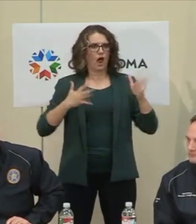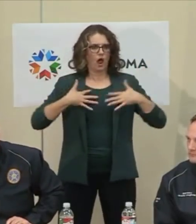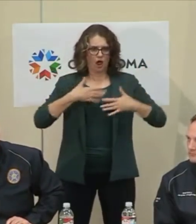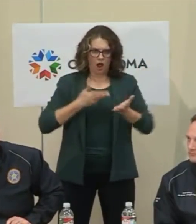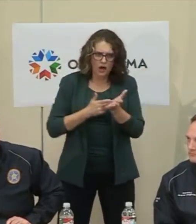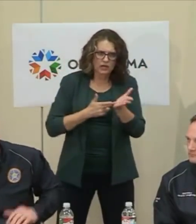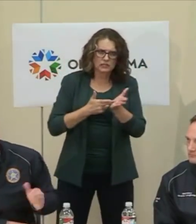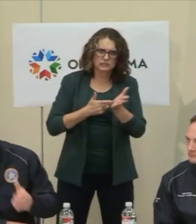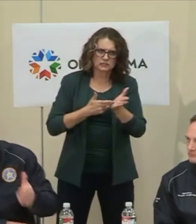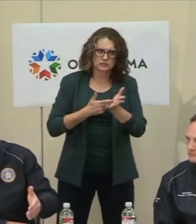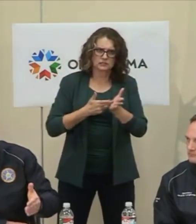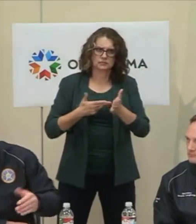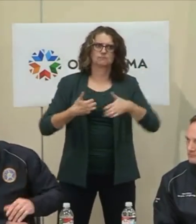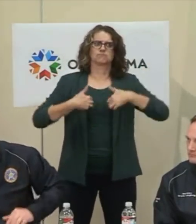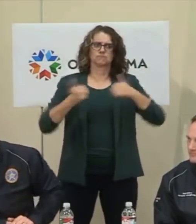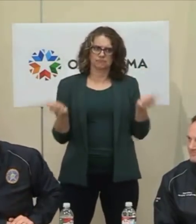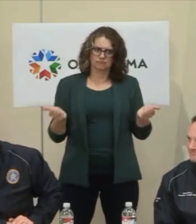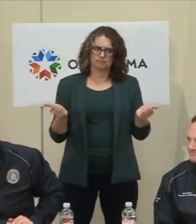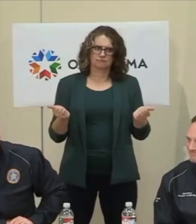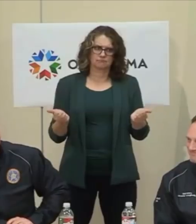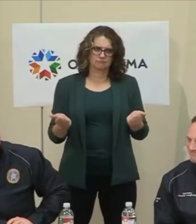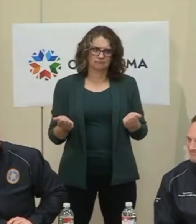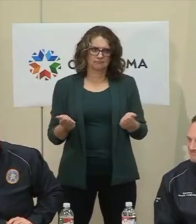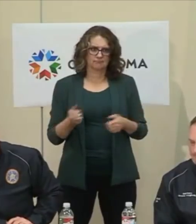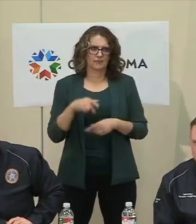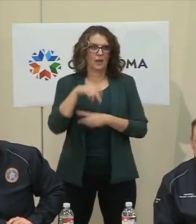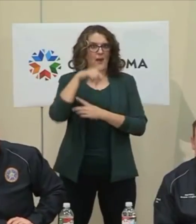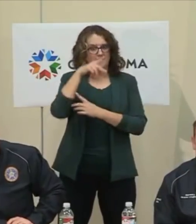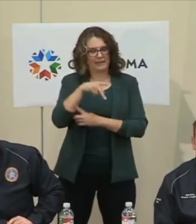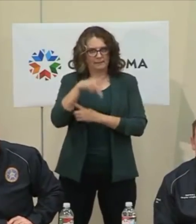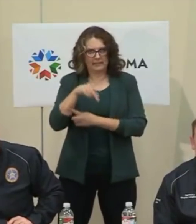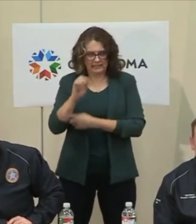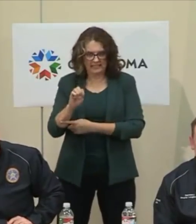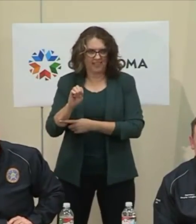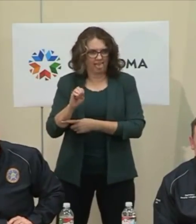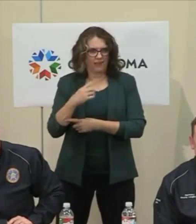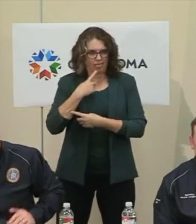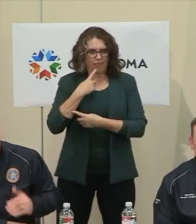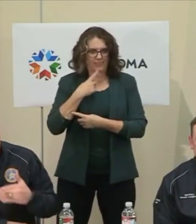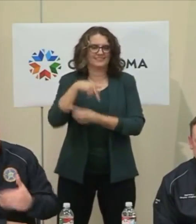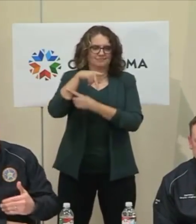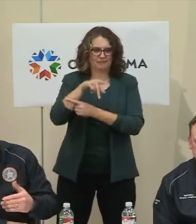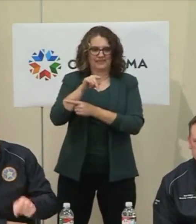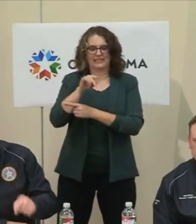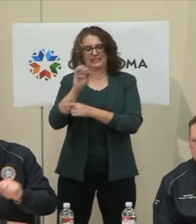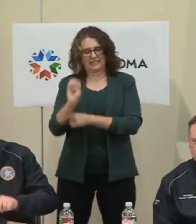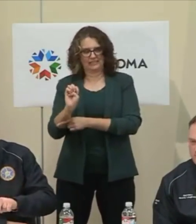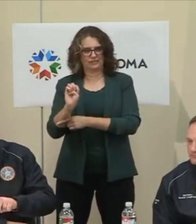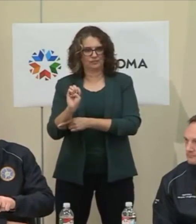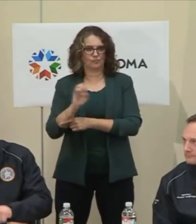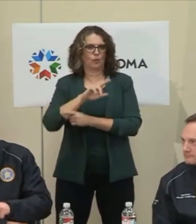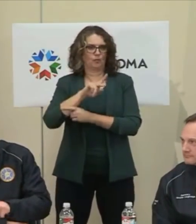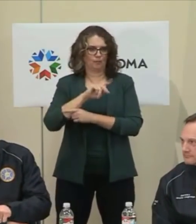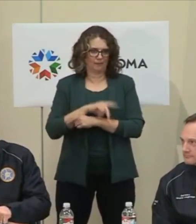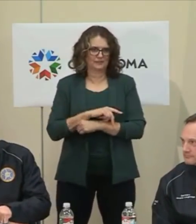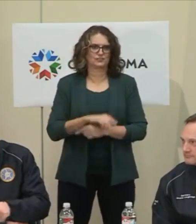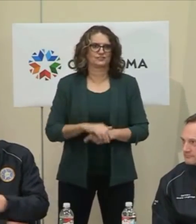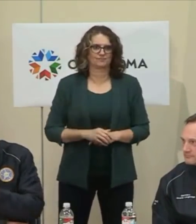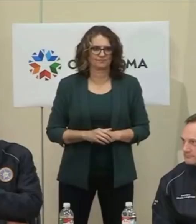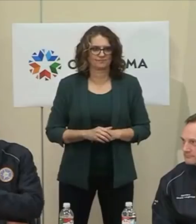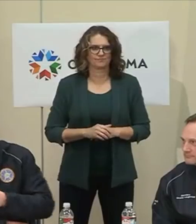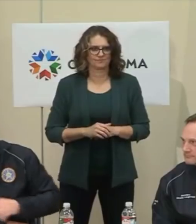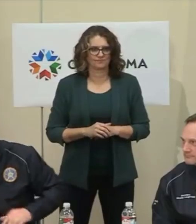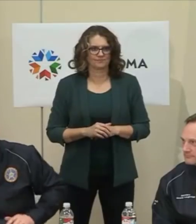and let everybody know what we need. That's why we're setting up the donation